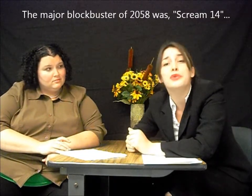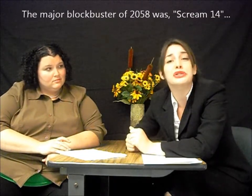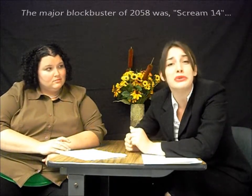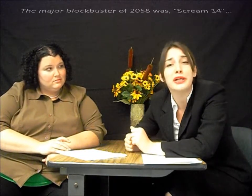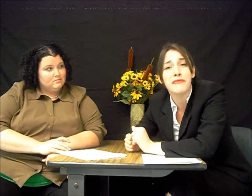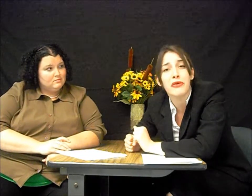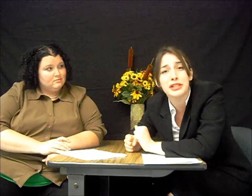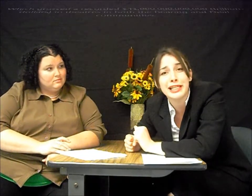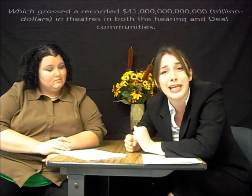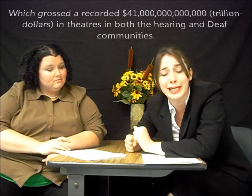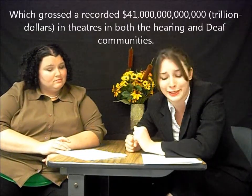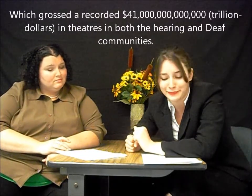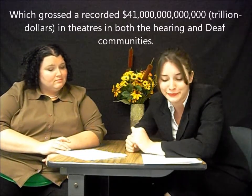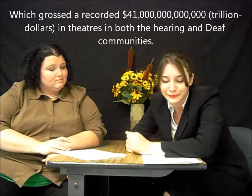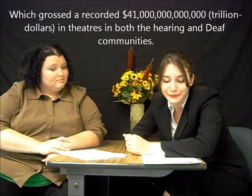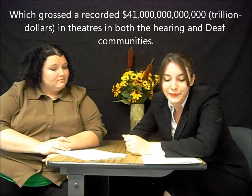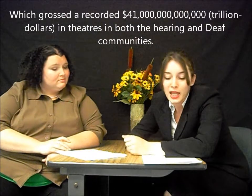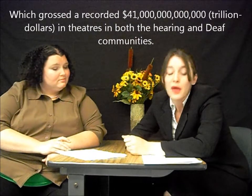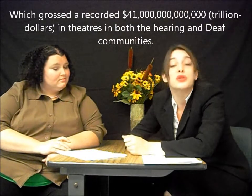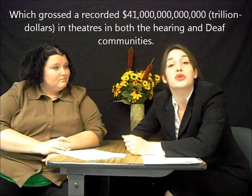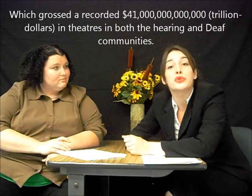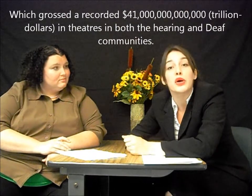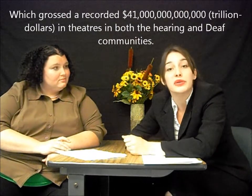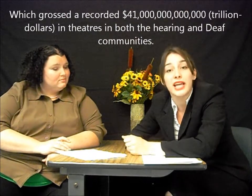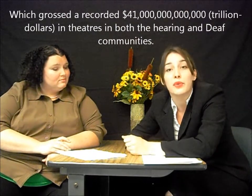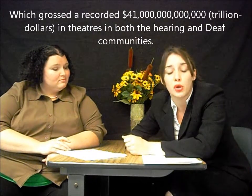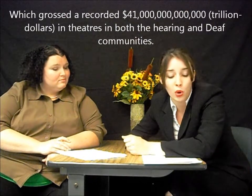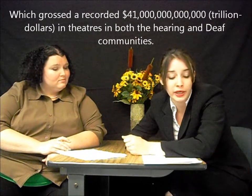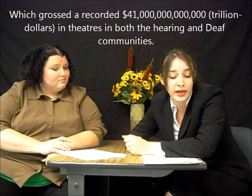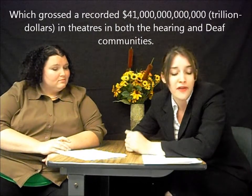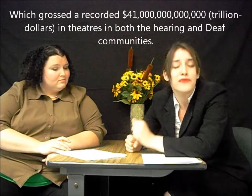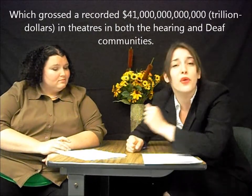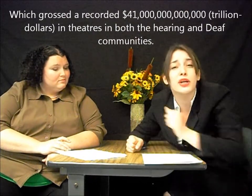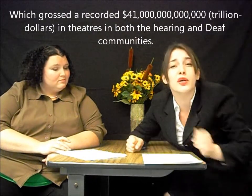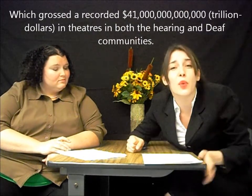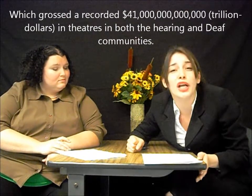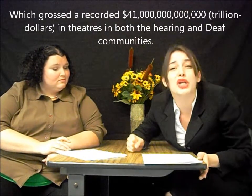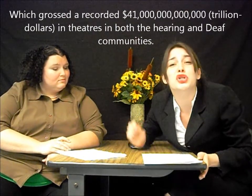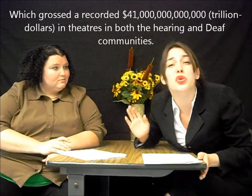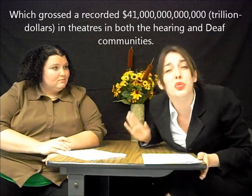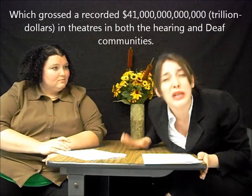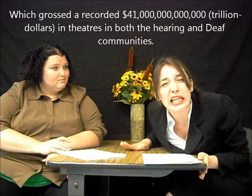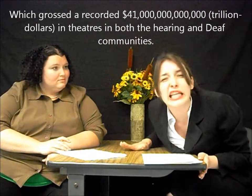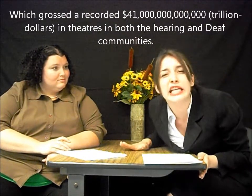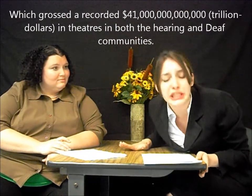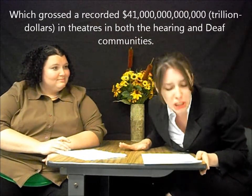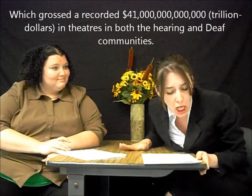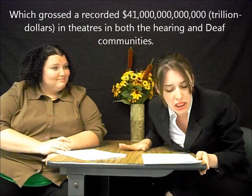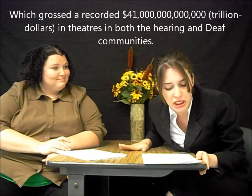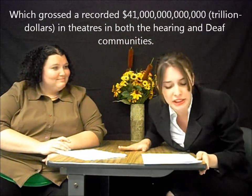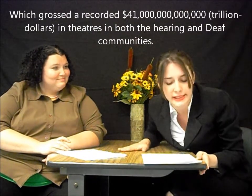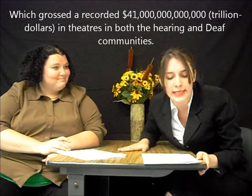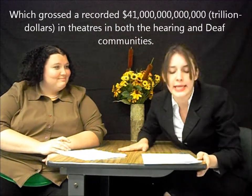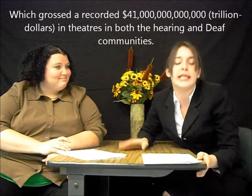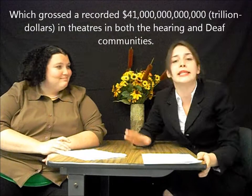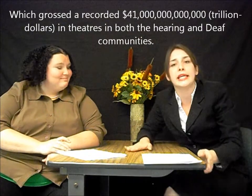Scream 14, which grossed a recorded $41 trillion in theaters